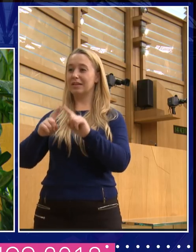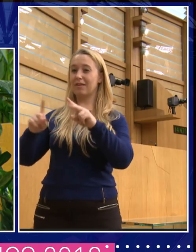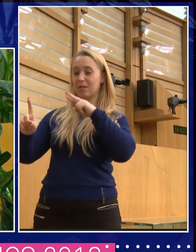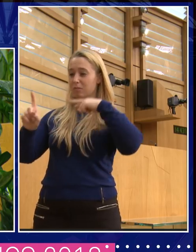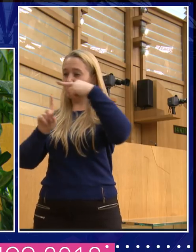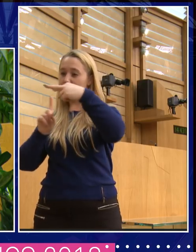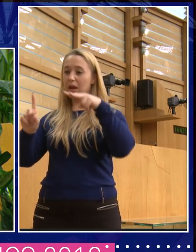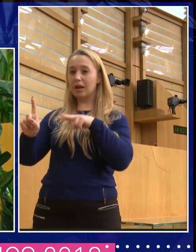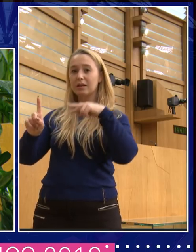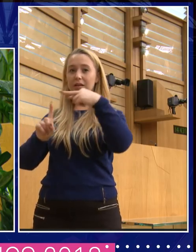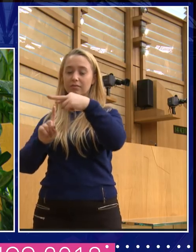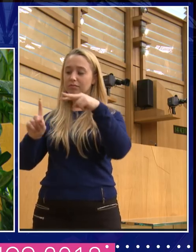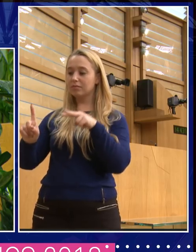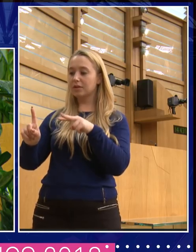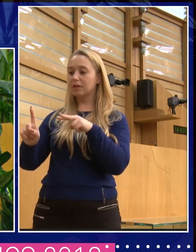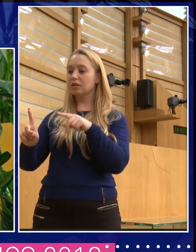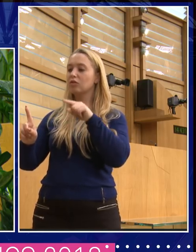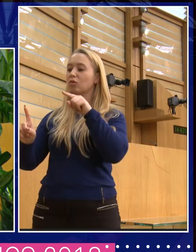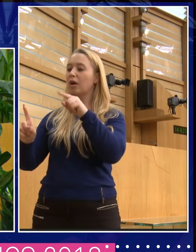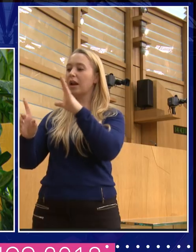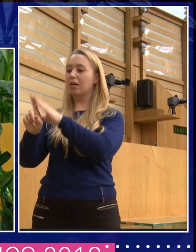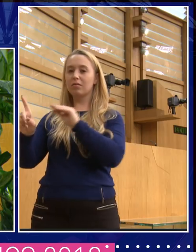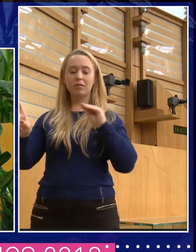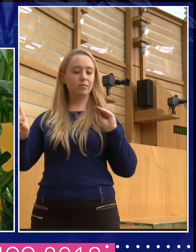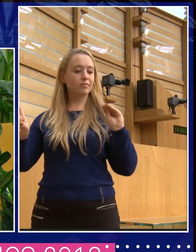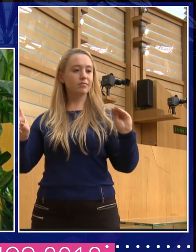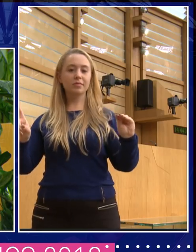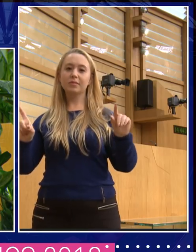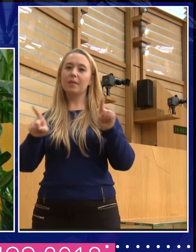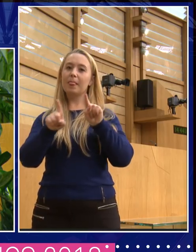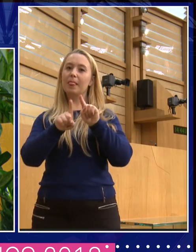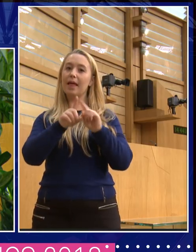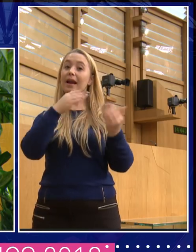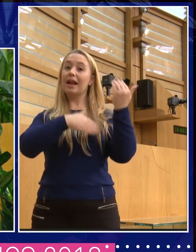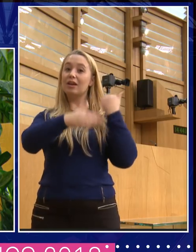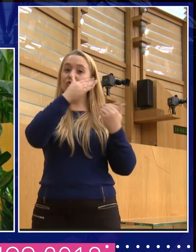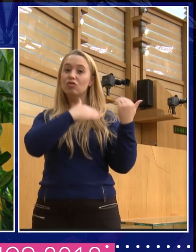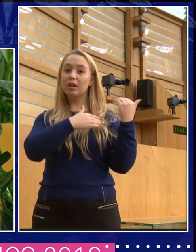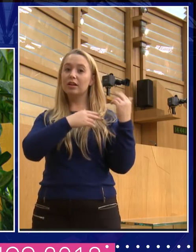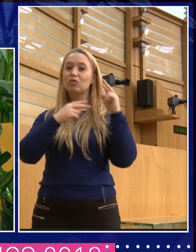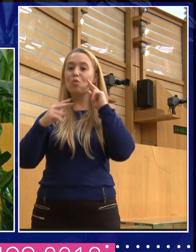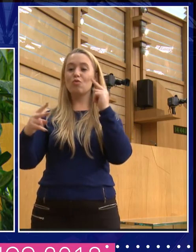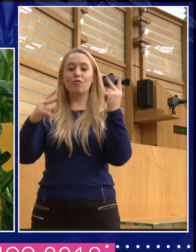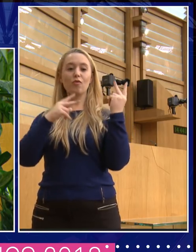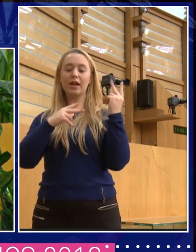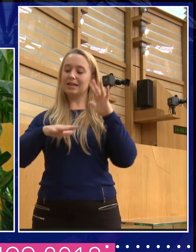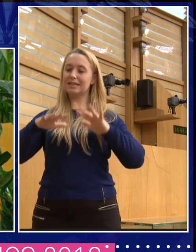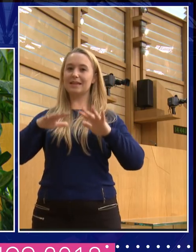And let's try and think as hard as we can about how we can, uh, reflect those debates back